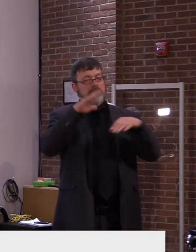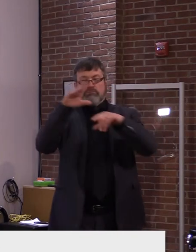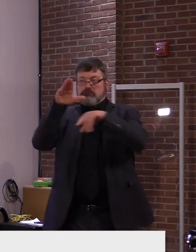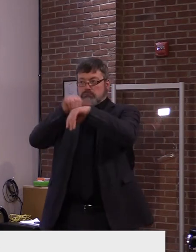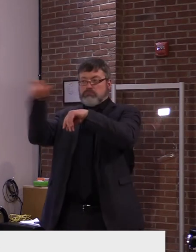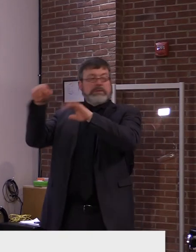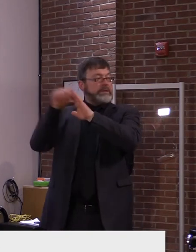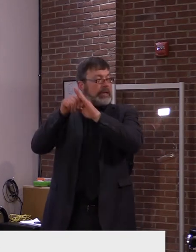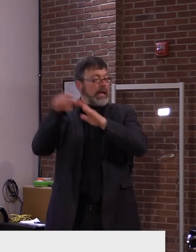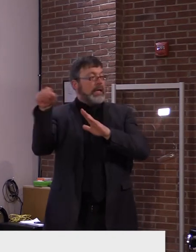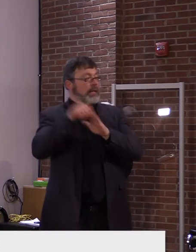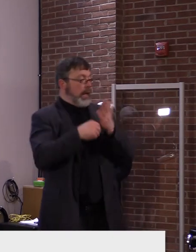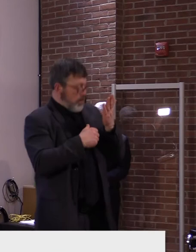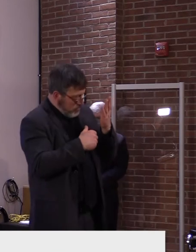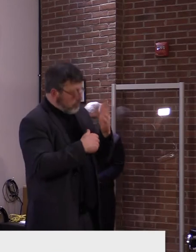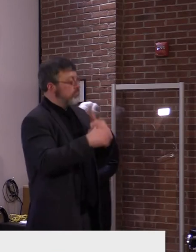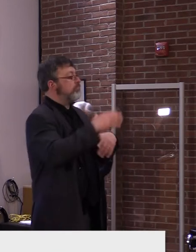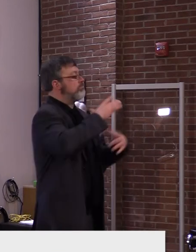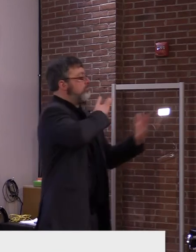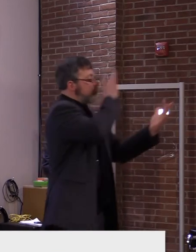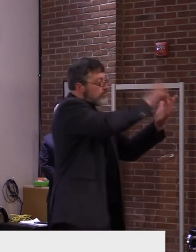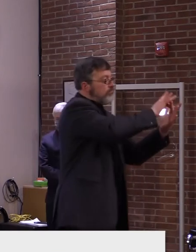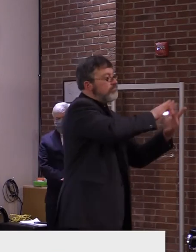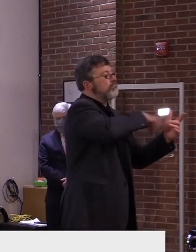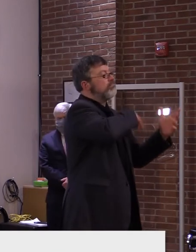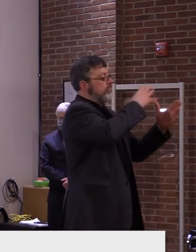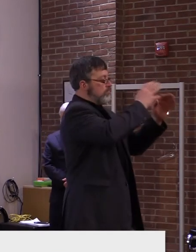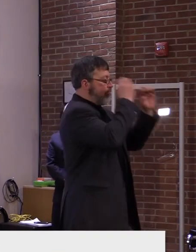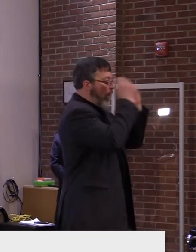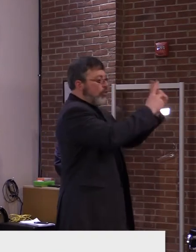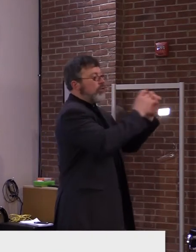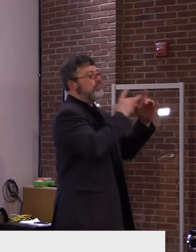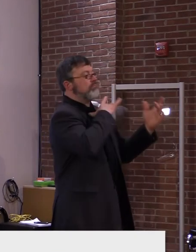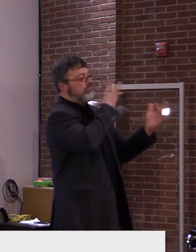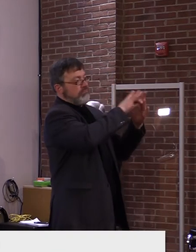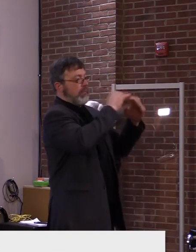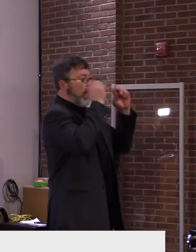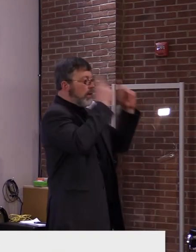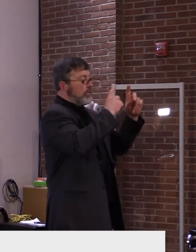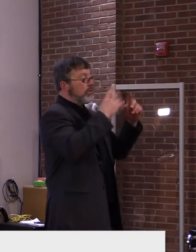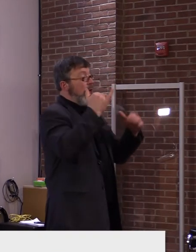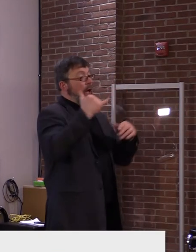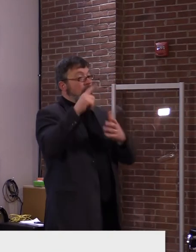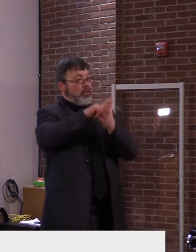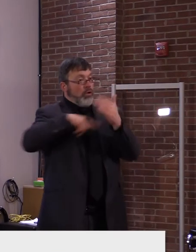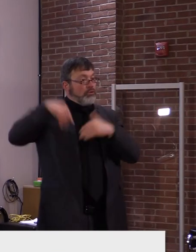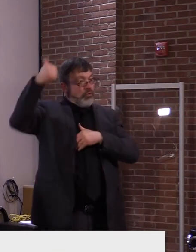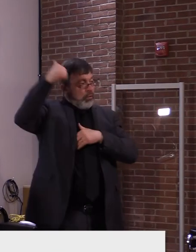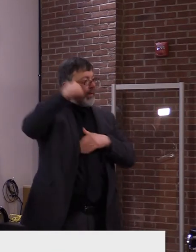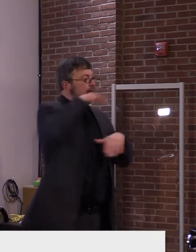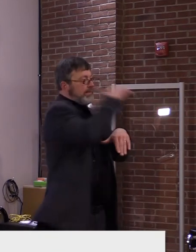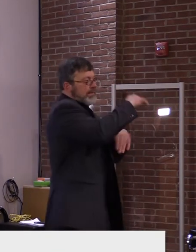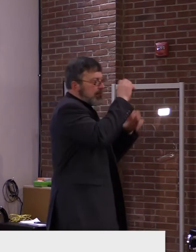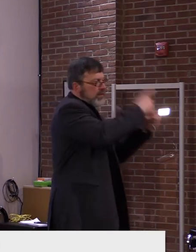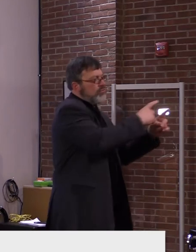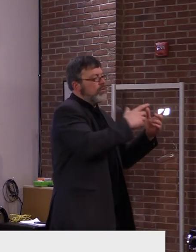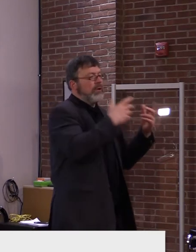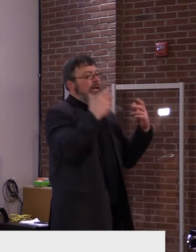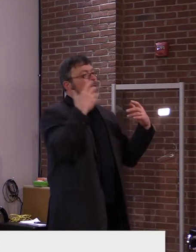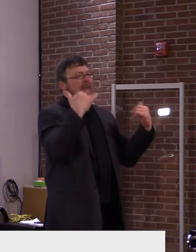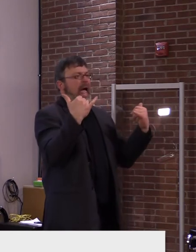more than just write a letter? And have they done full enforcement on any violators? Well, I can answer part of that.